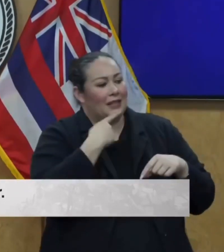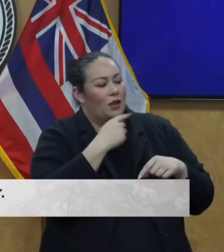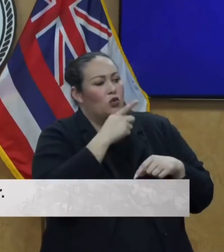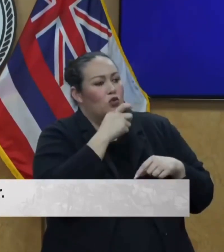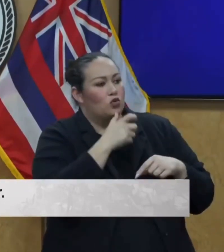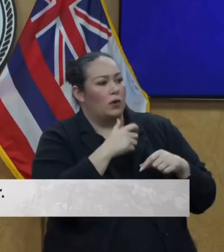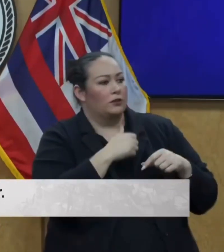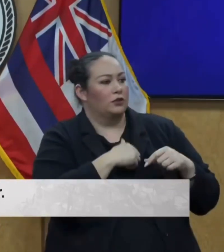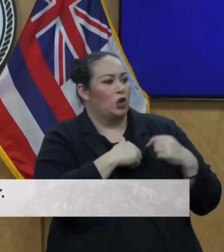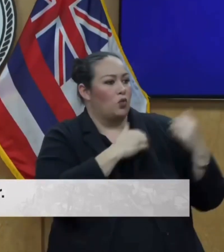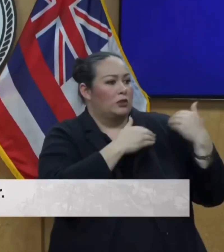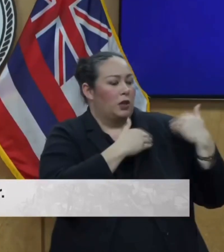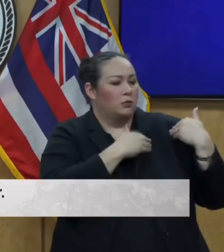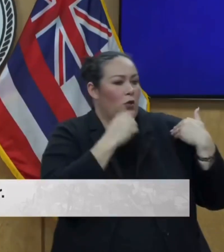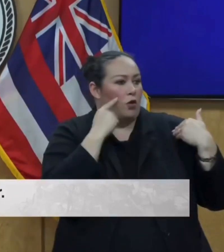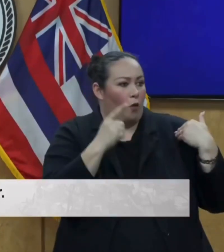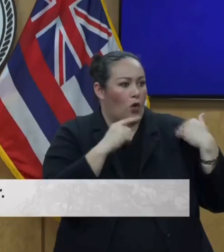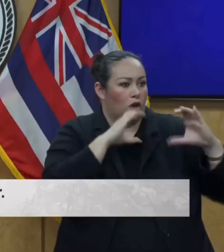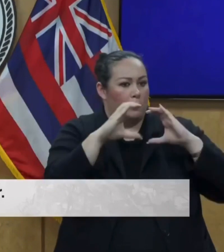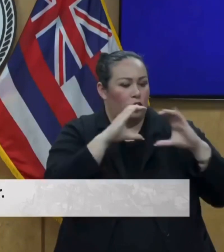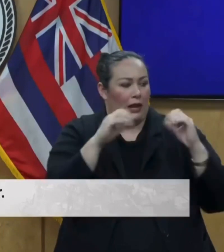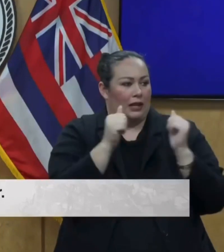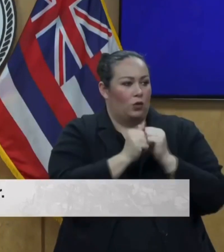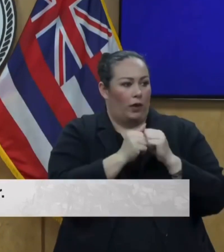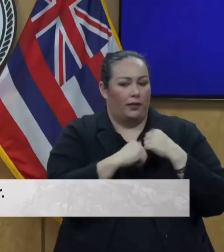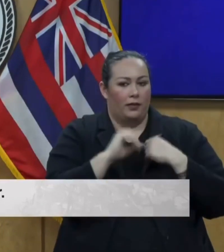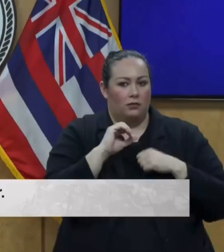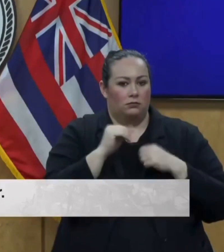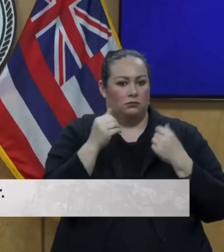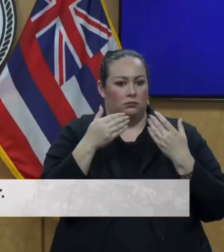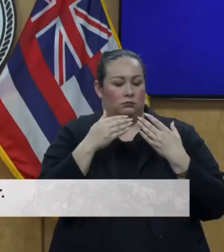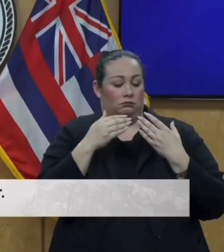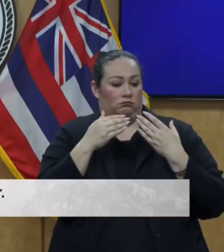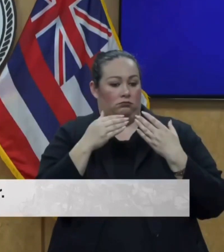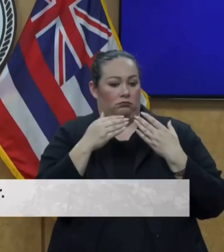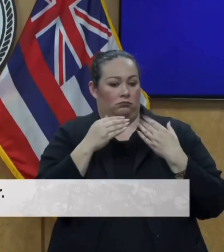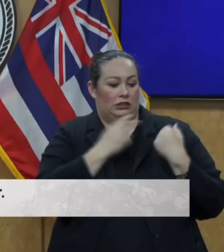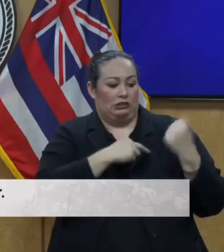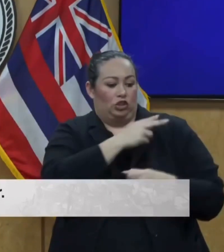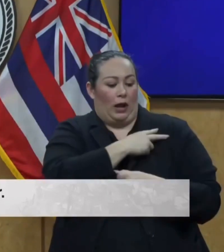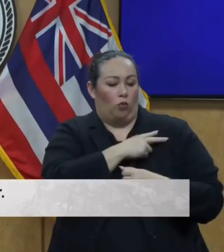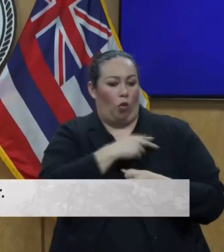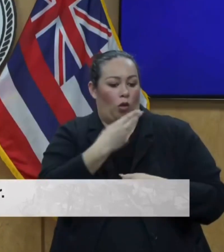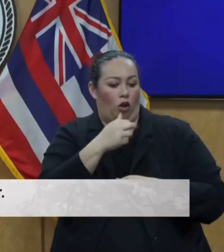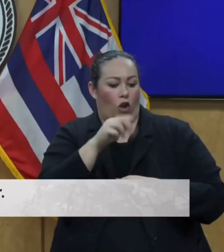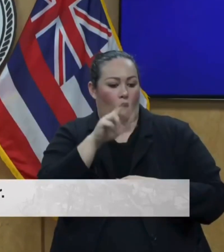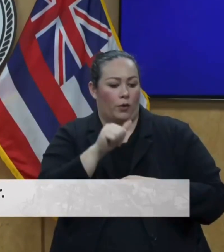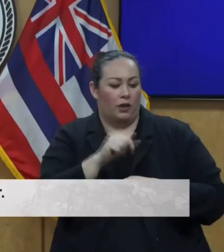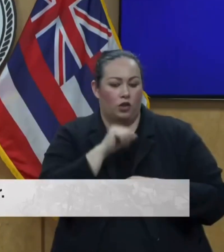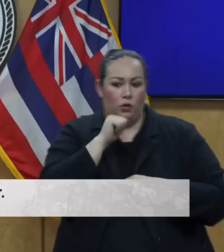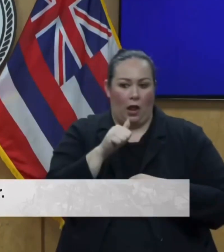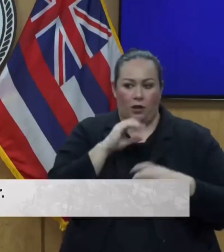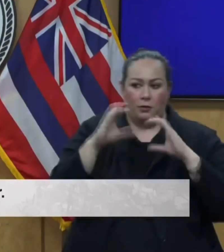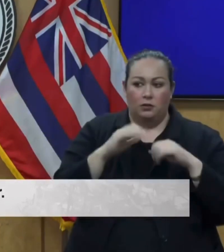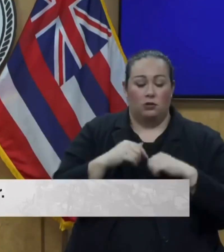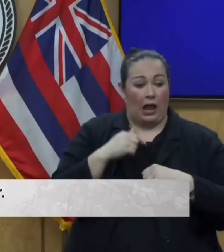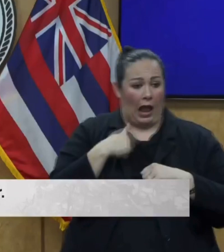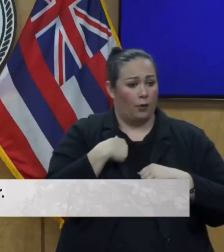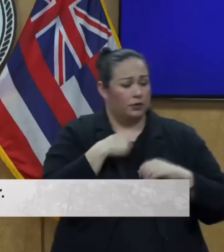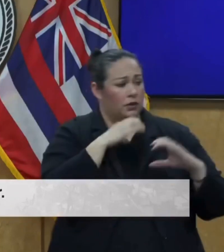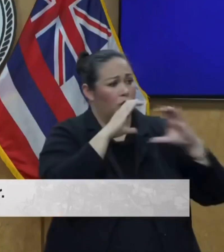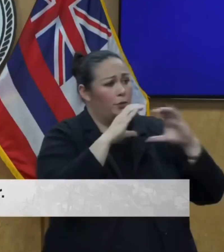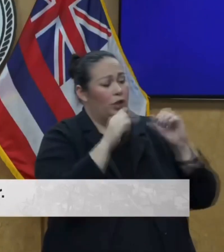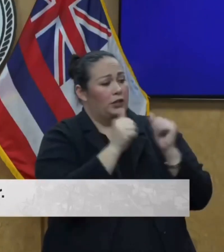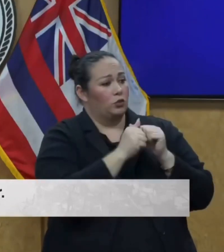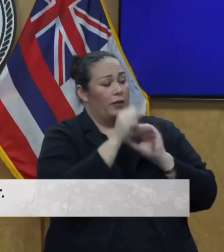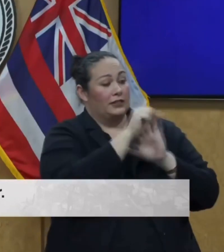communicating with General Hara. So you were not in communication with anybody at this point at the state? No, I was in communication with the